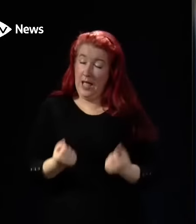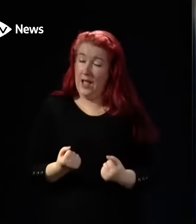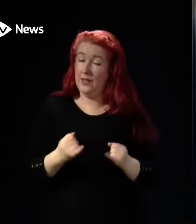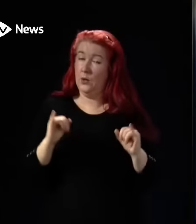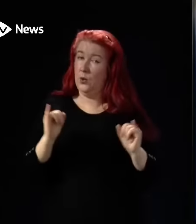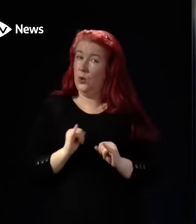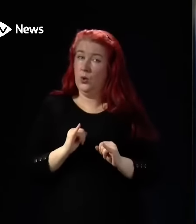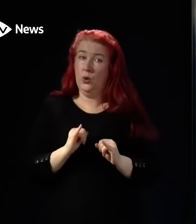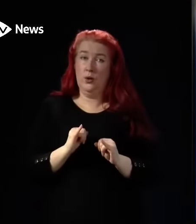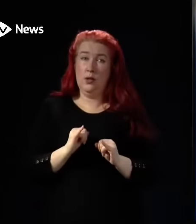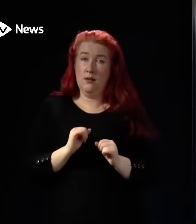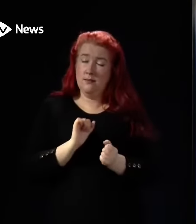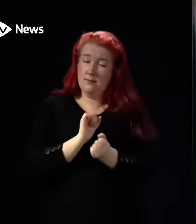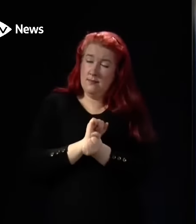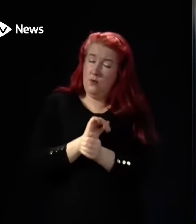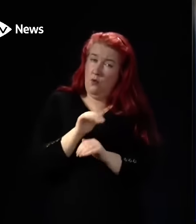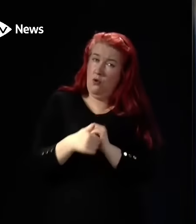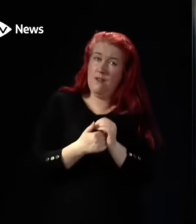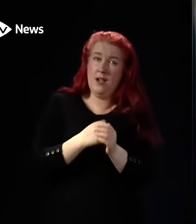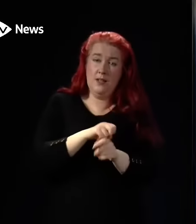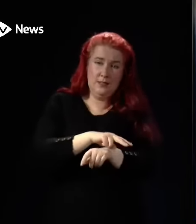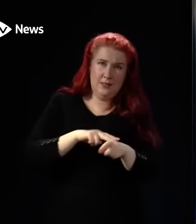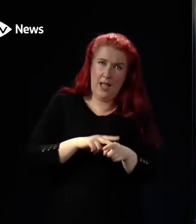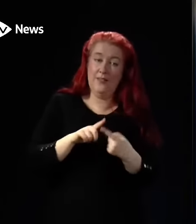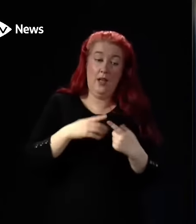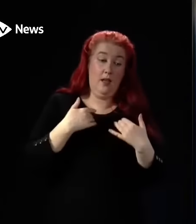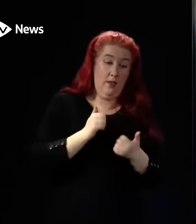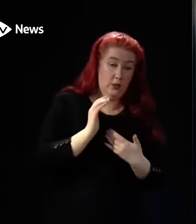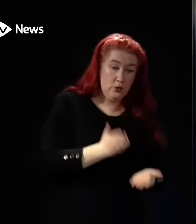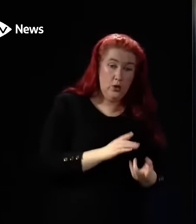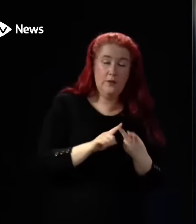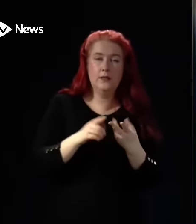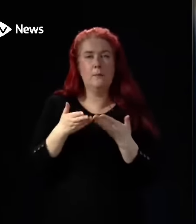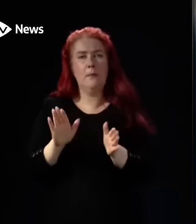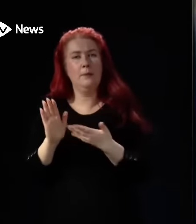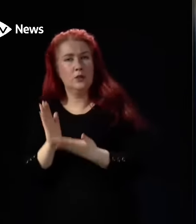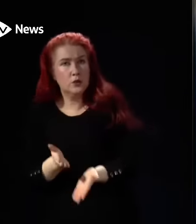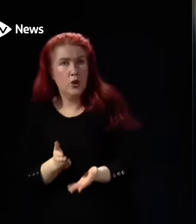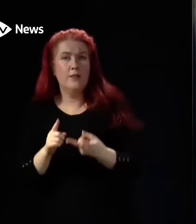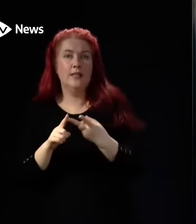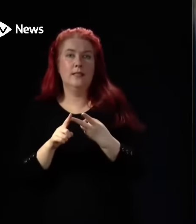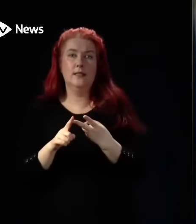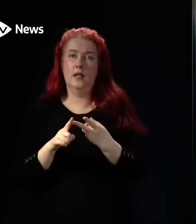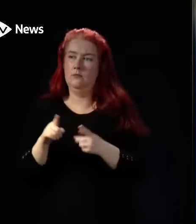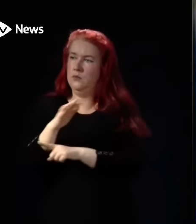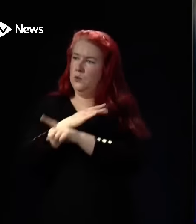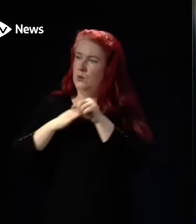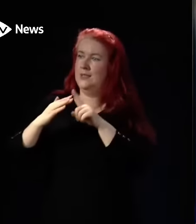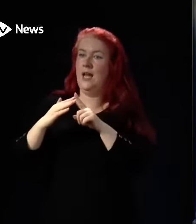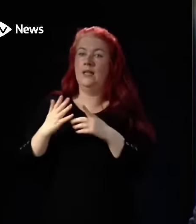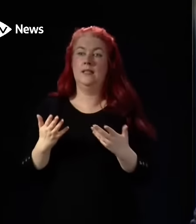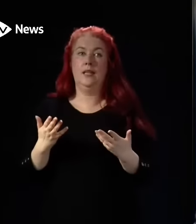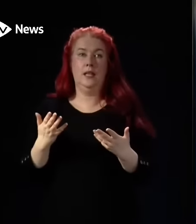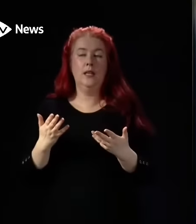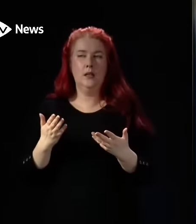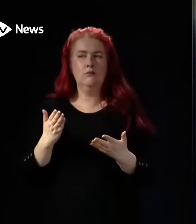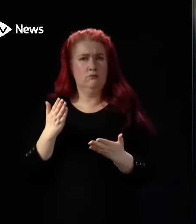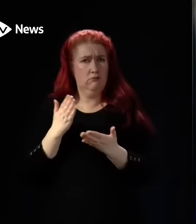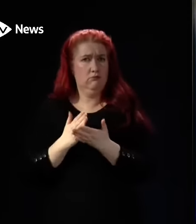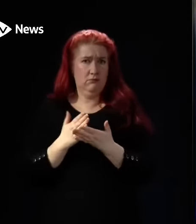constraints, not just in the Health Service, but across the public services and across society generally right now, that have been